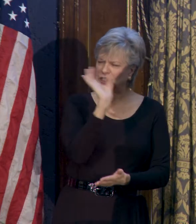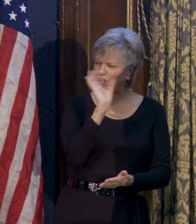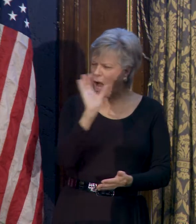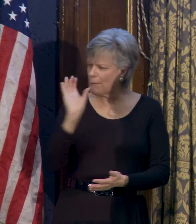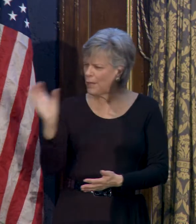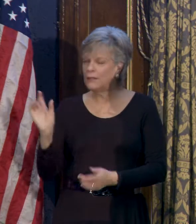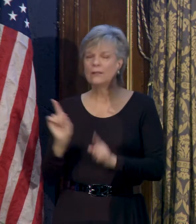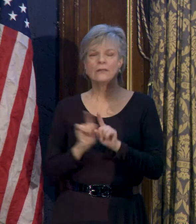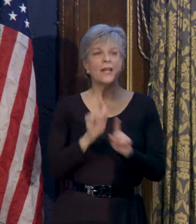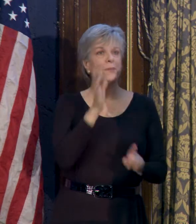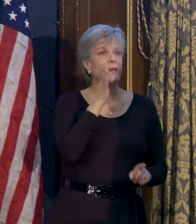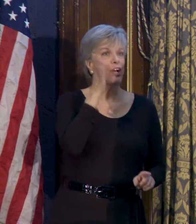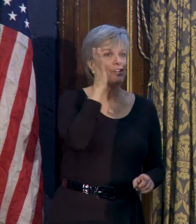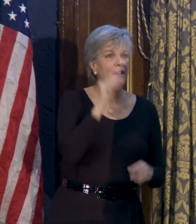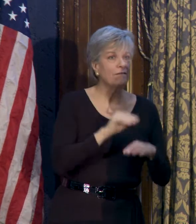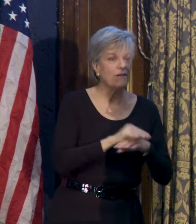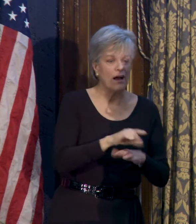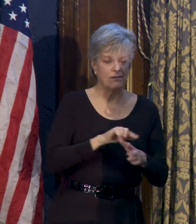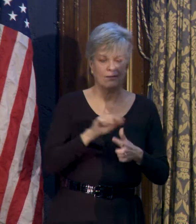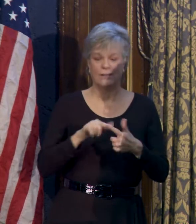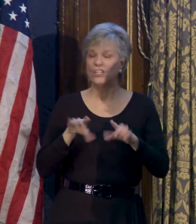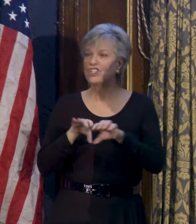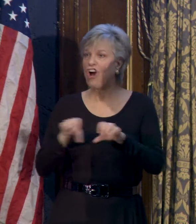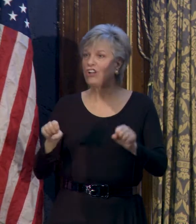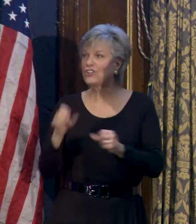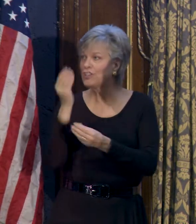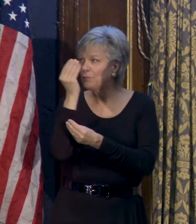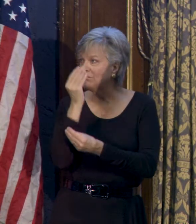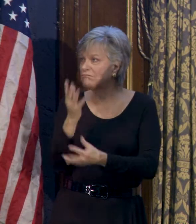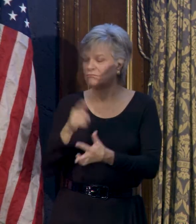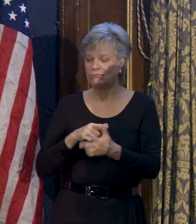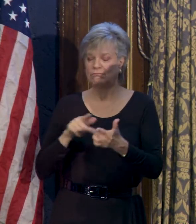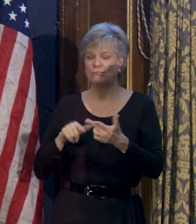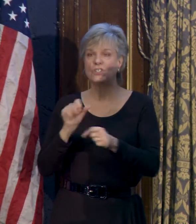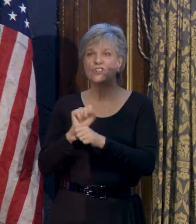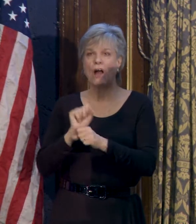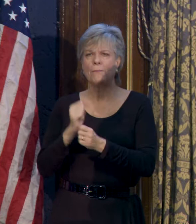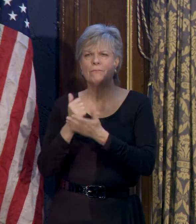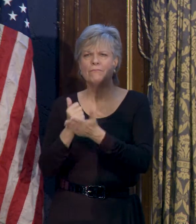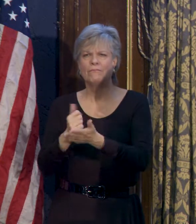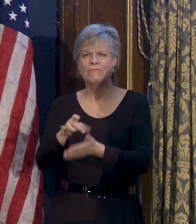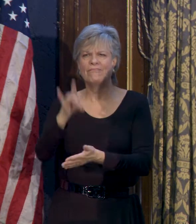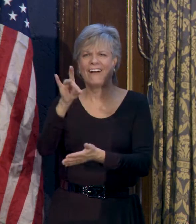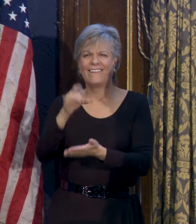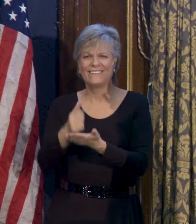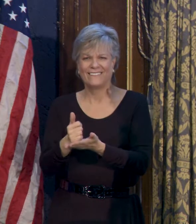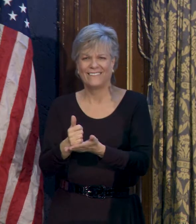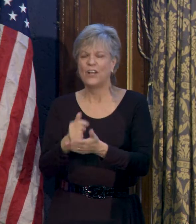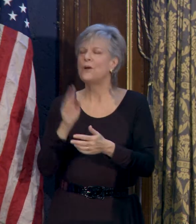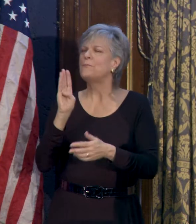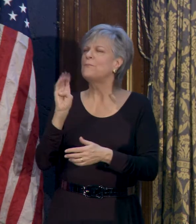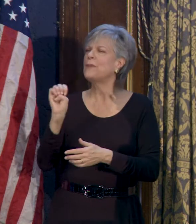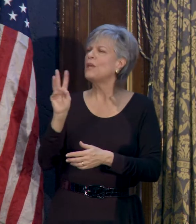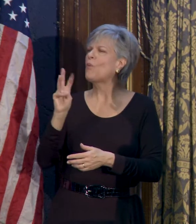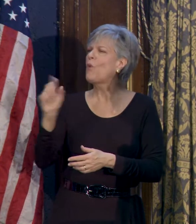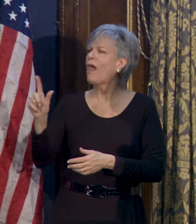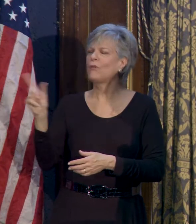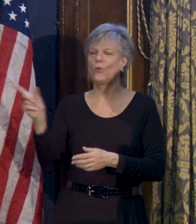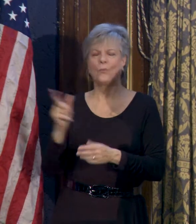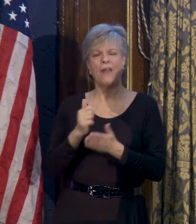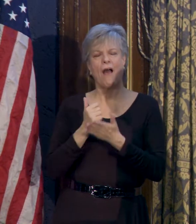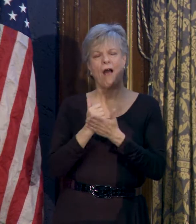as parenting advice, scholarship information, and job application assistance, Be Well will be a helpful tool for housing